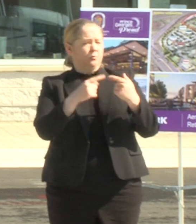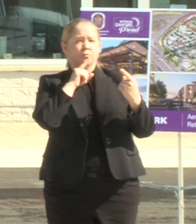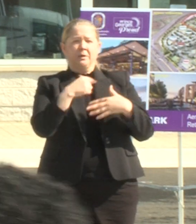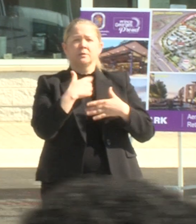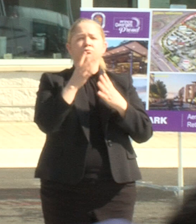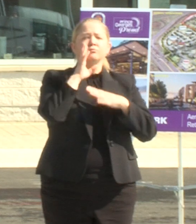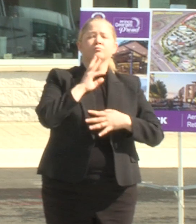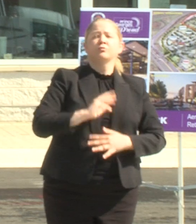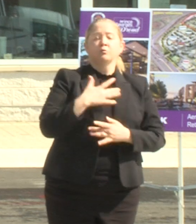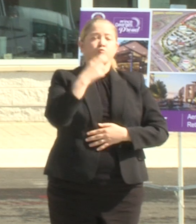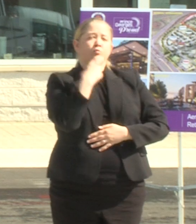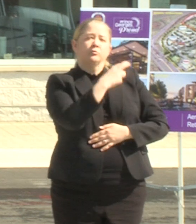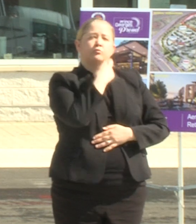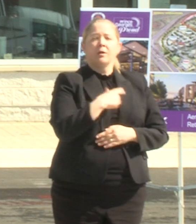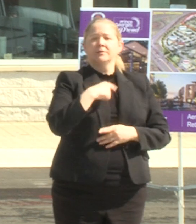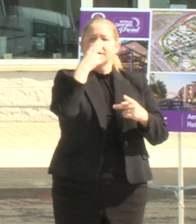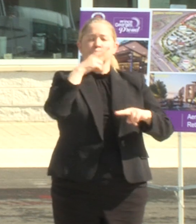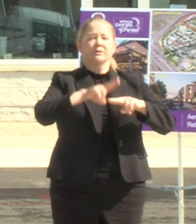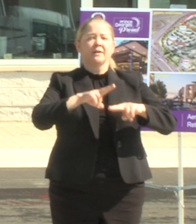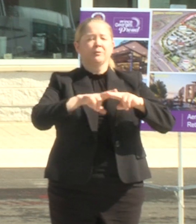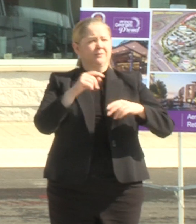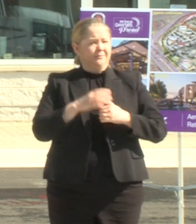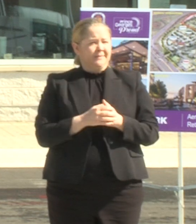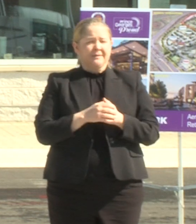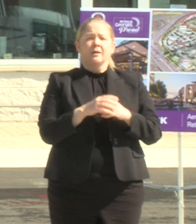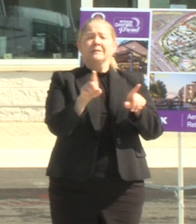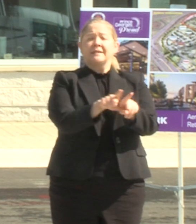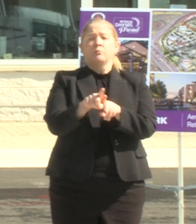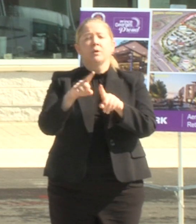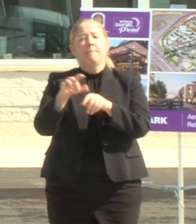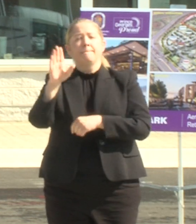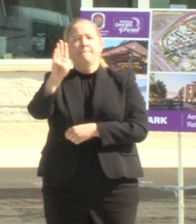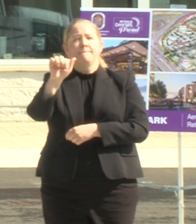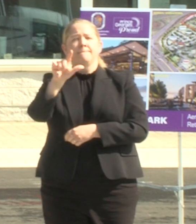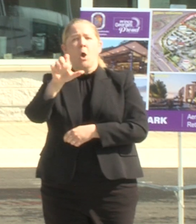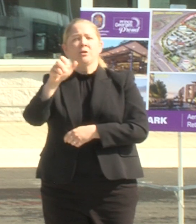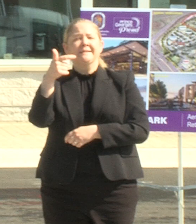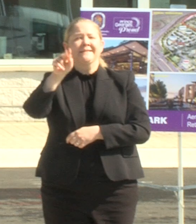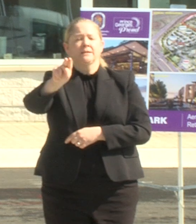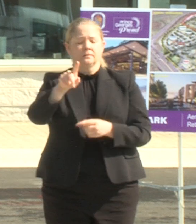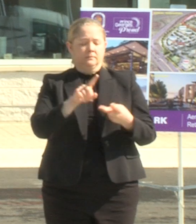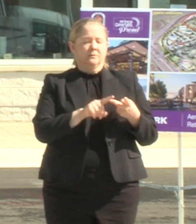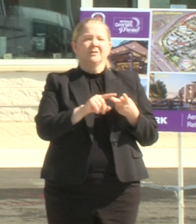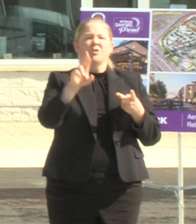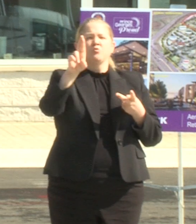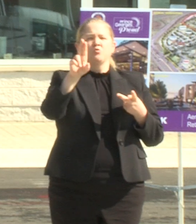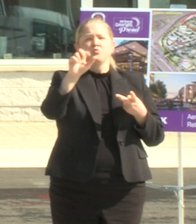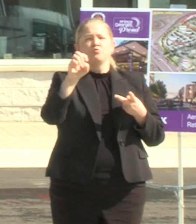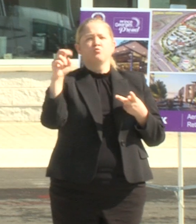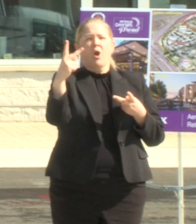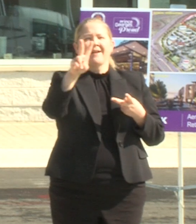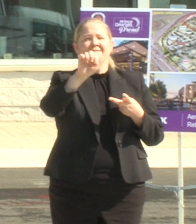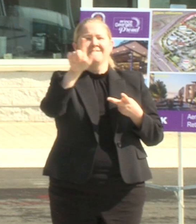retail services and entertainment the same is true for Ballston Rockville and other successful metro station projects